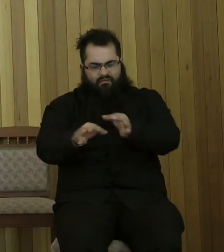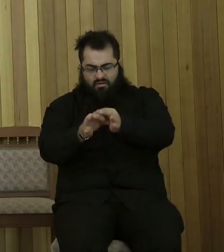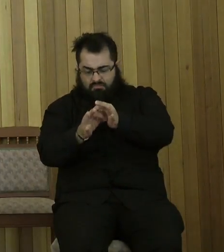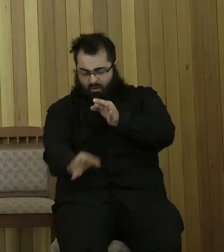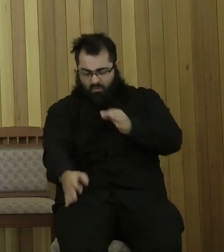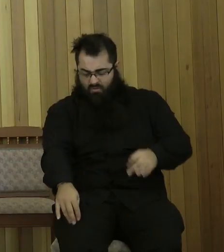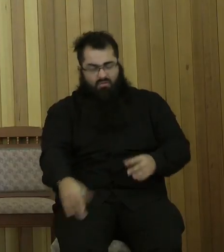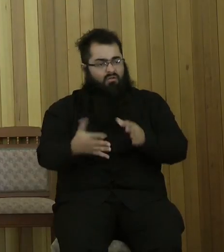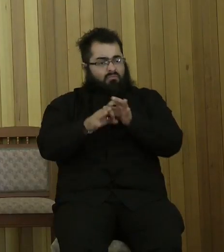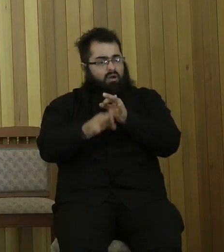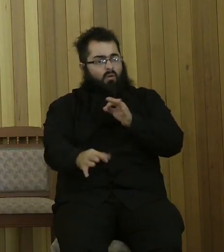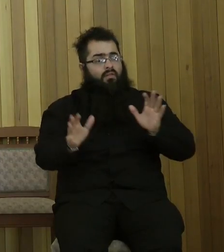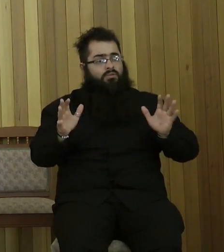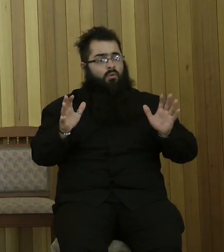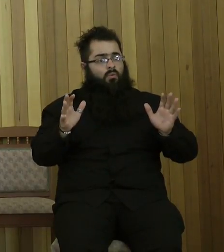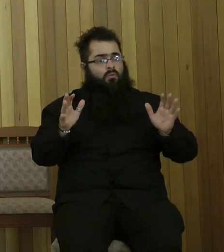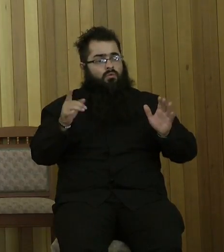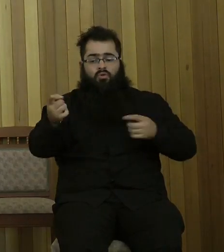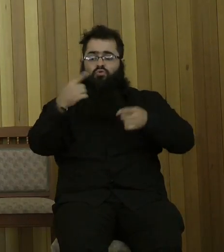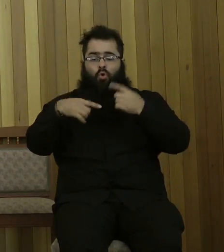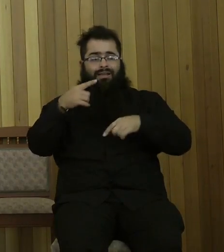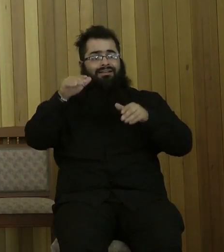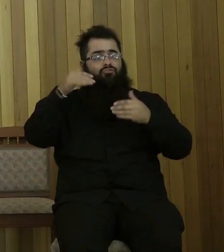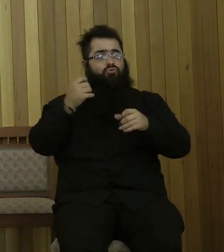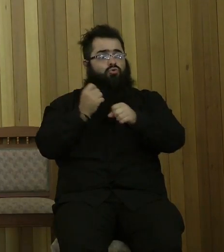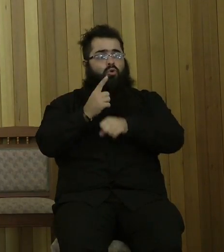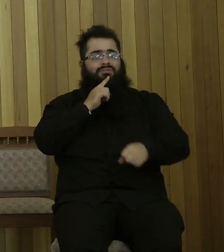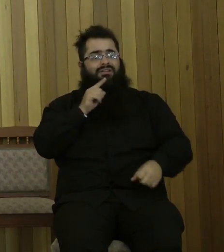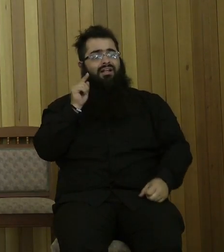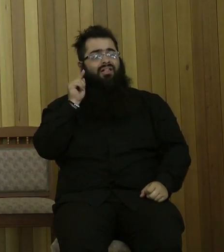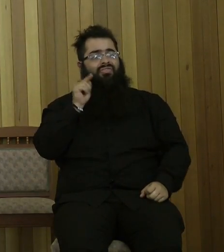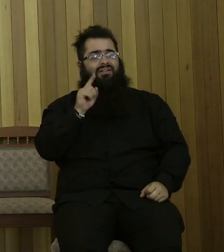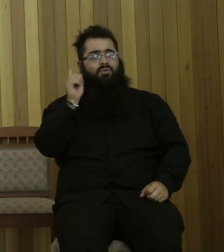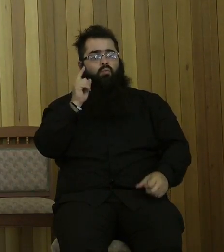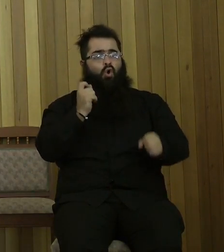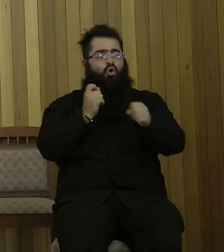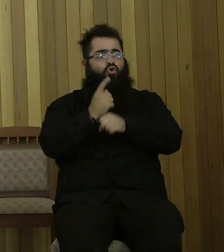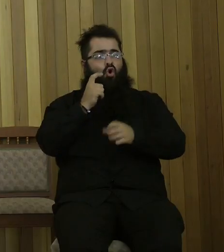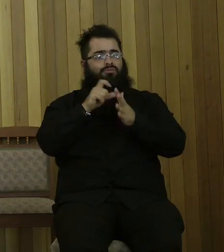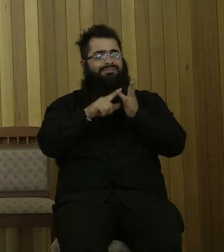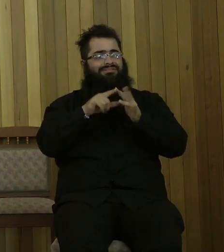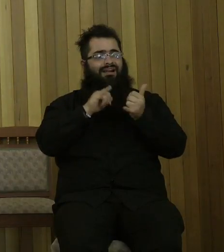me, this is my introduction to God, that's what God does to you if you don't do the right thing like Him.